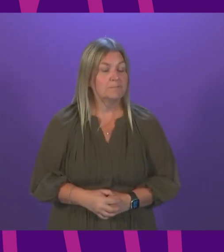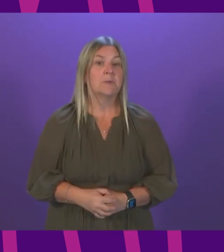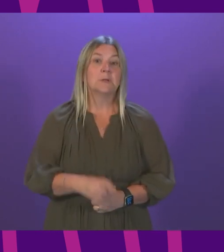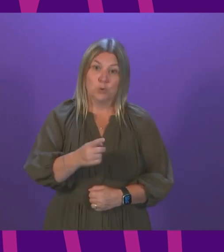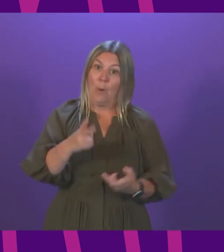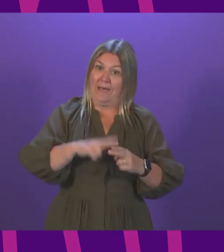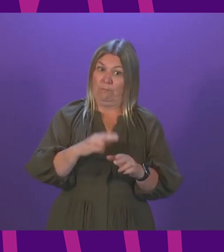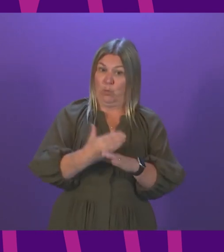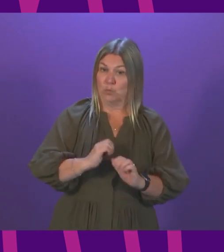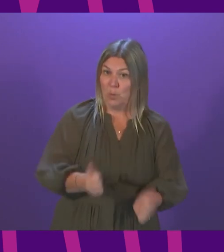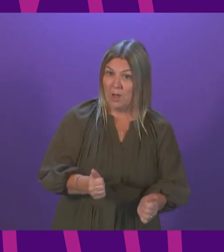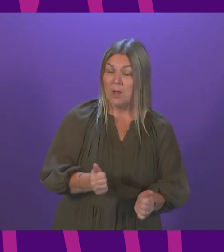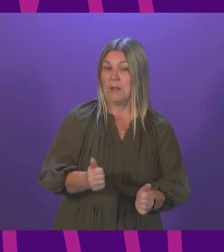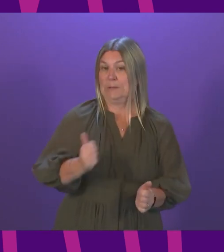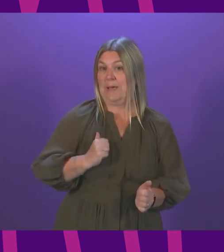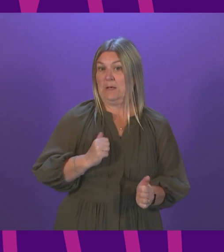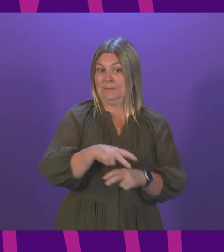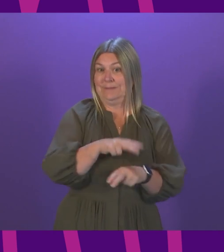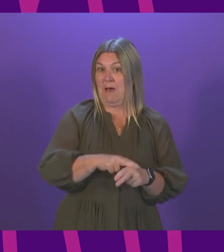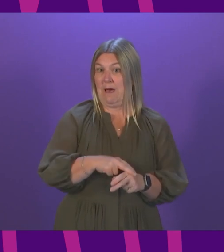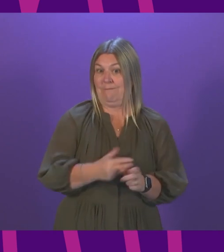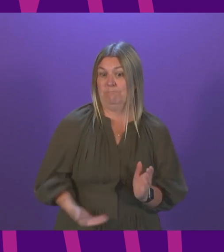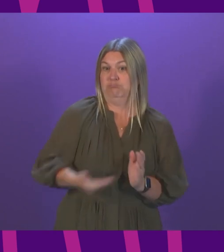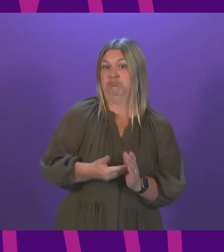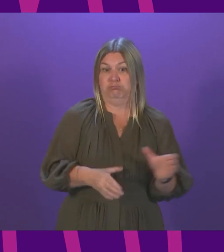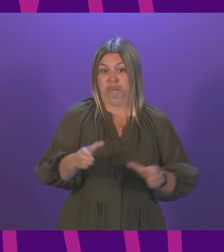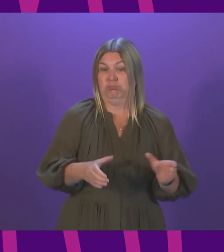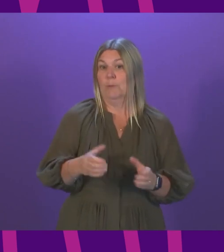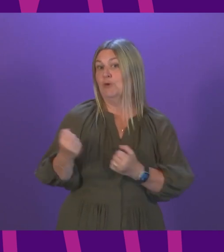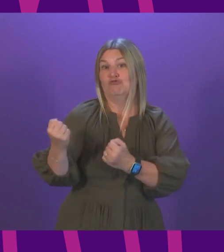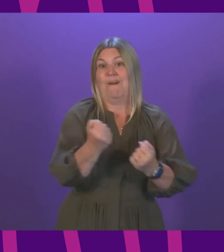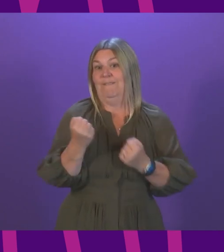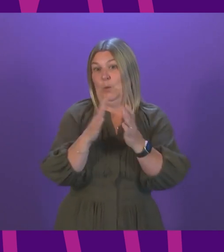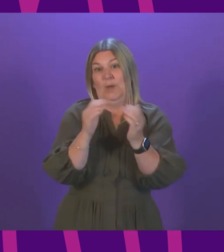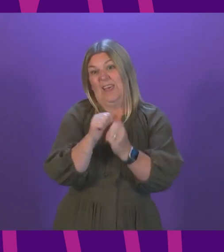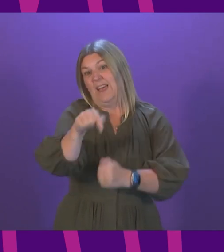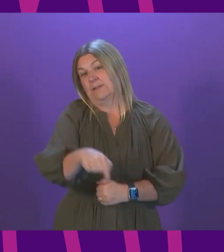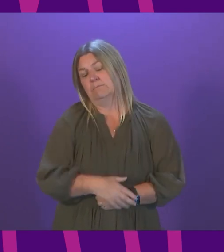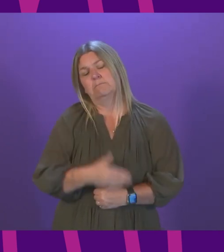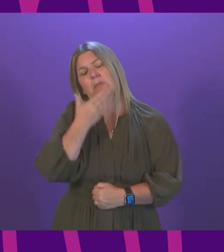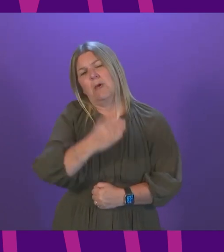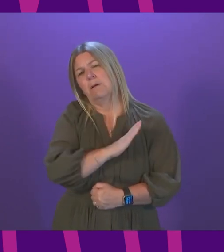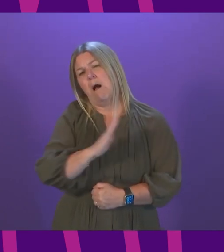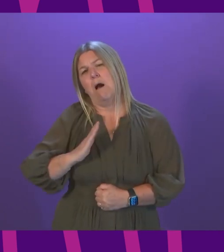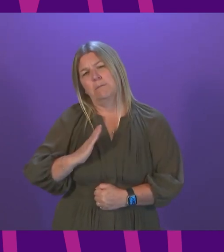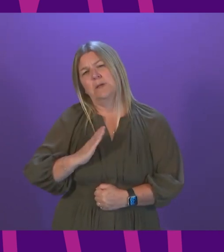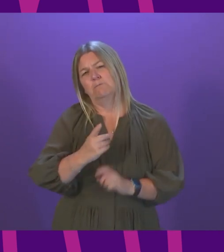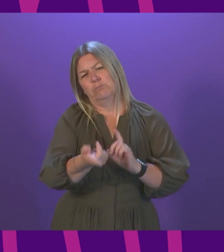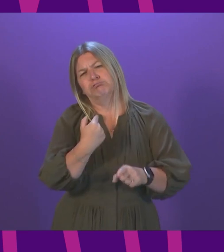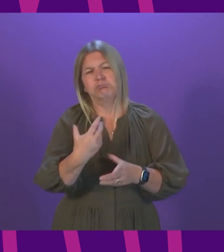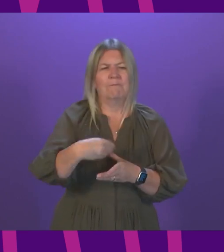some of those military personnel will be ready to be deployed and driving ambulances this weekend. My thanks to the Army, as always, for their responsiveness.